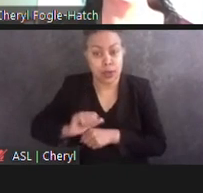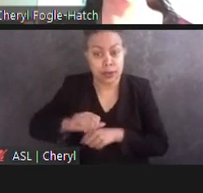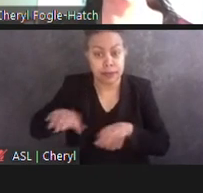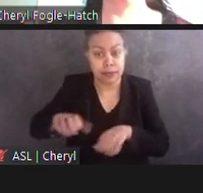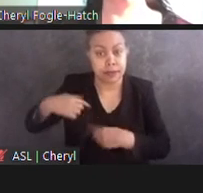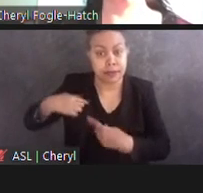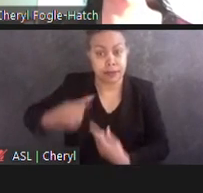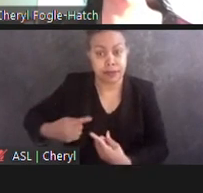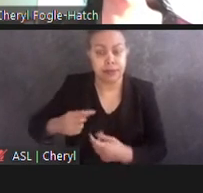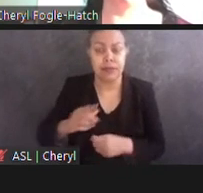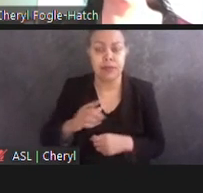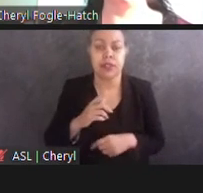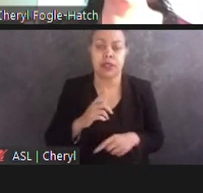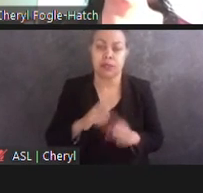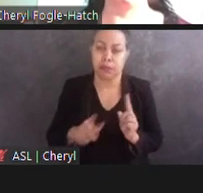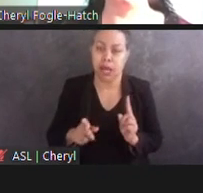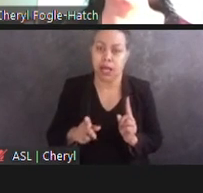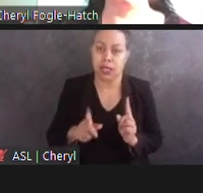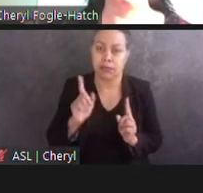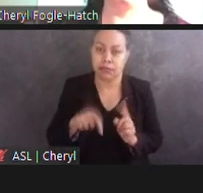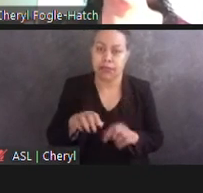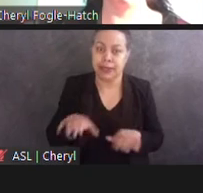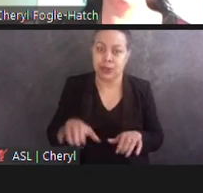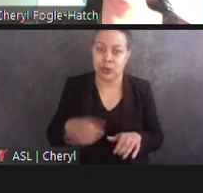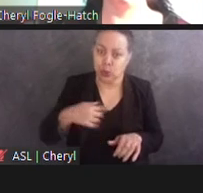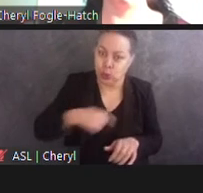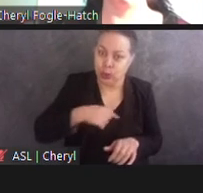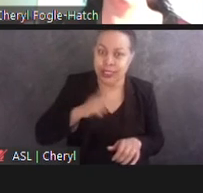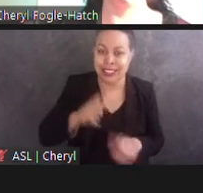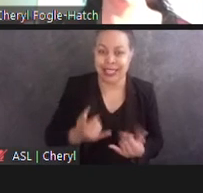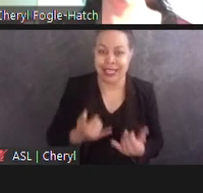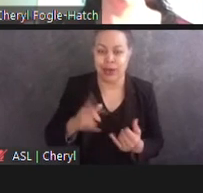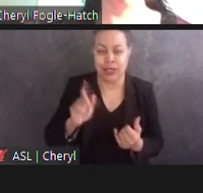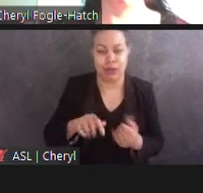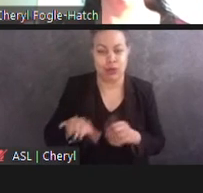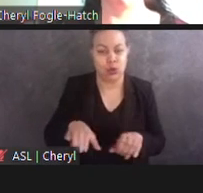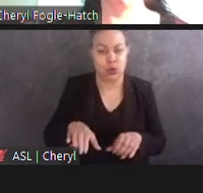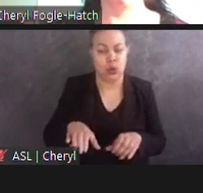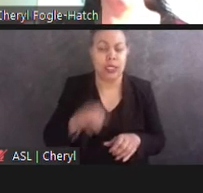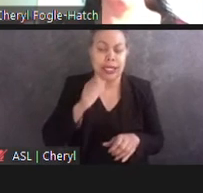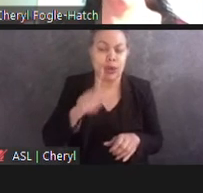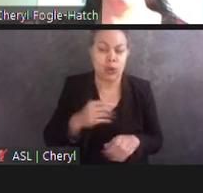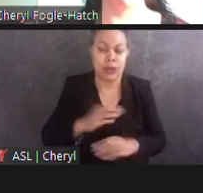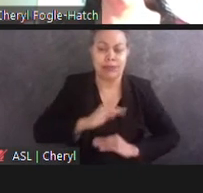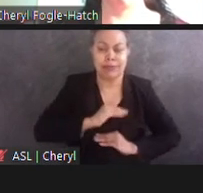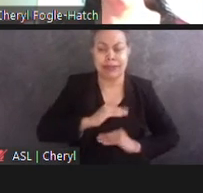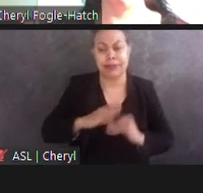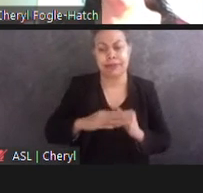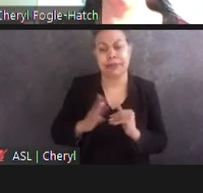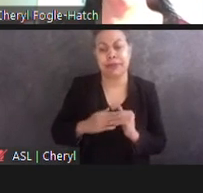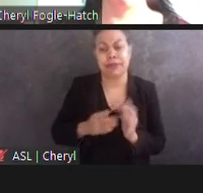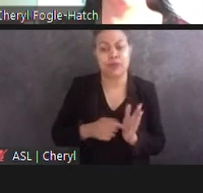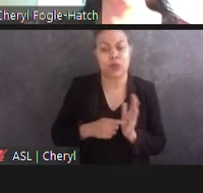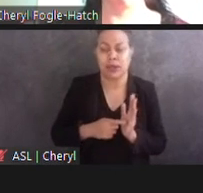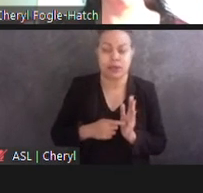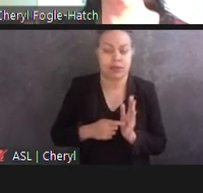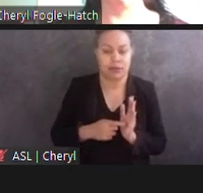steps must be taken to not just meet, as I said, the minimum requirements for the Americans with